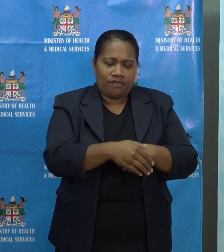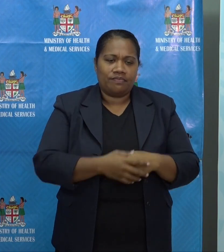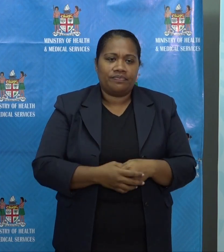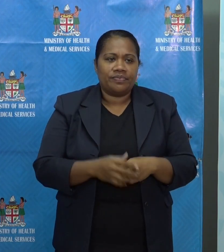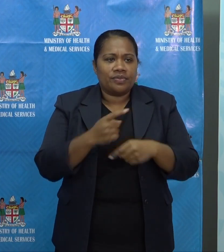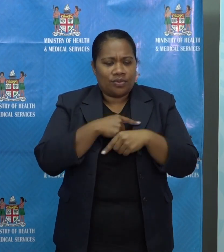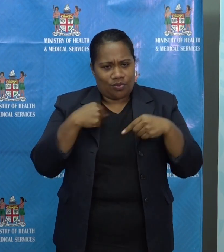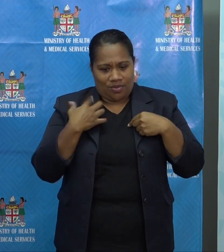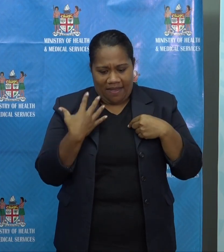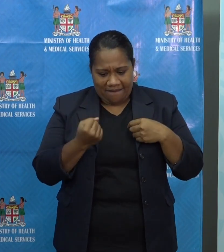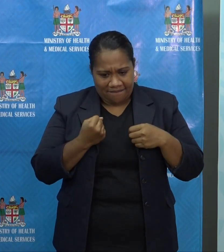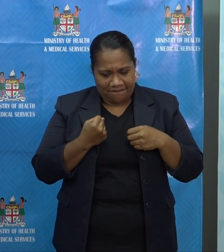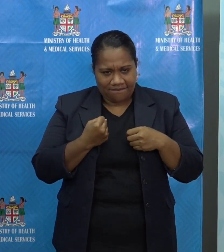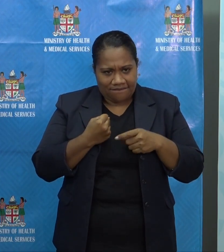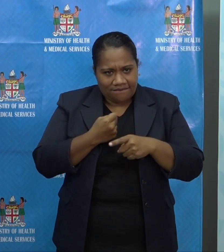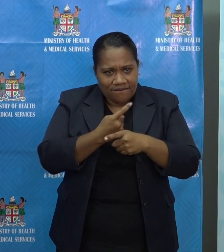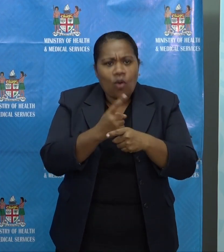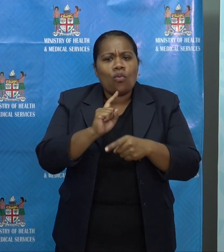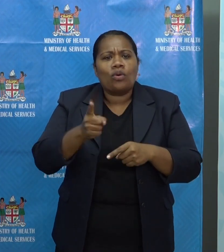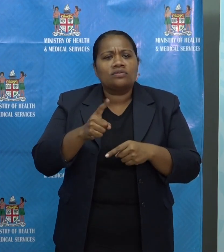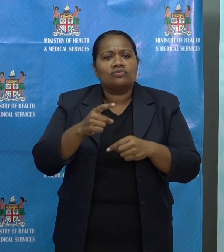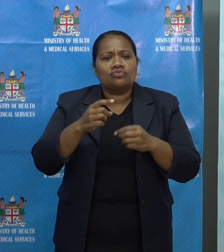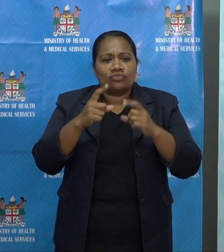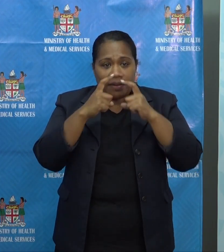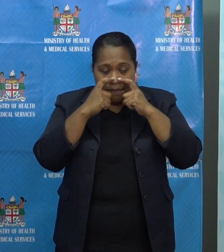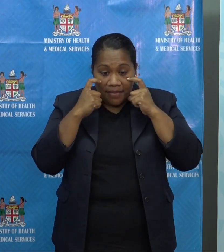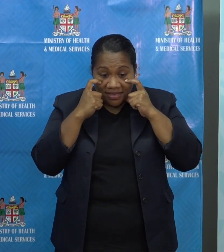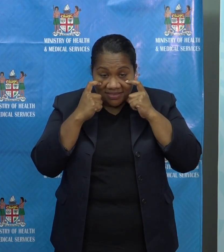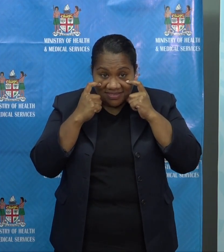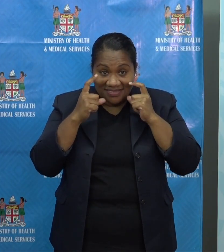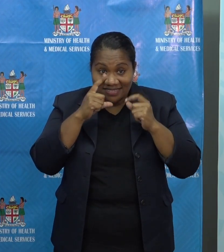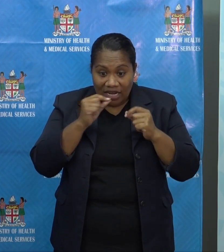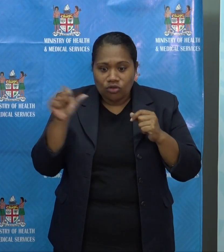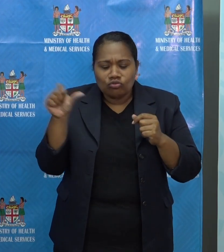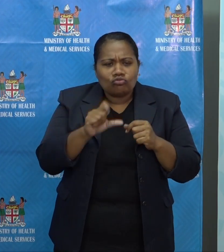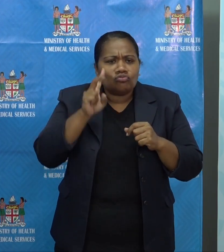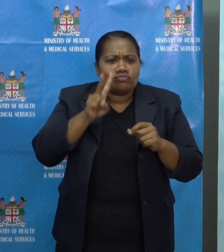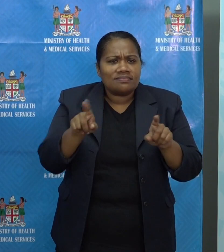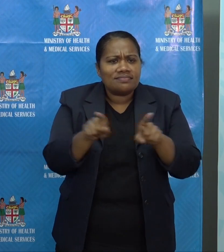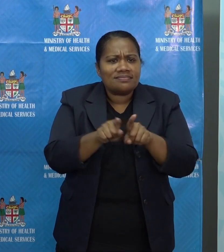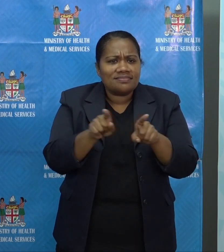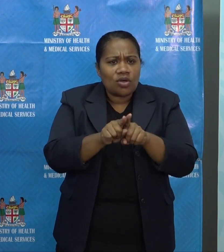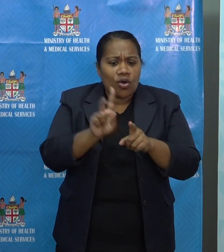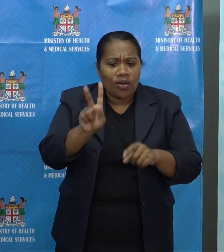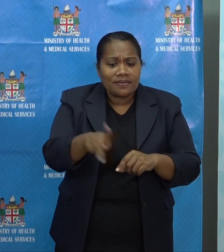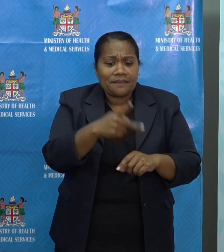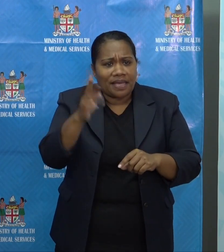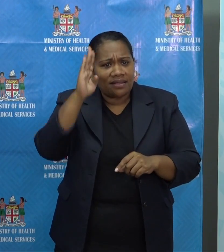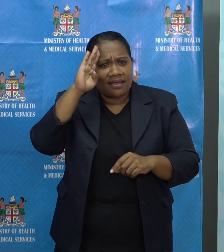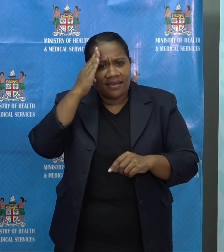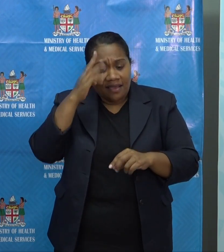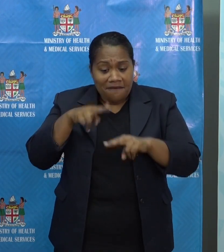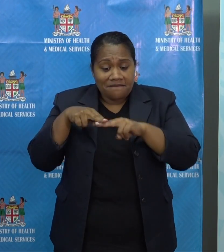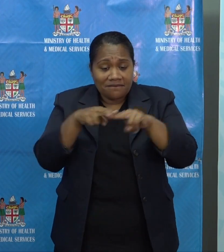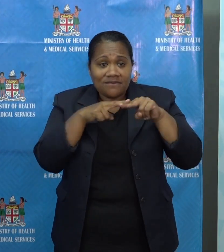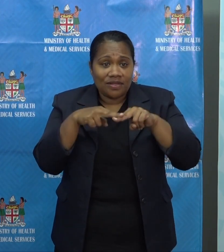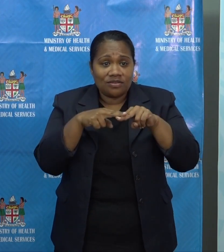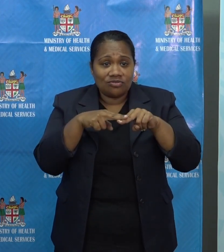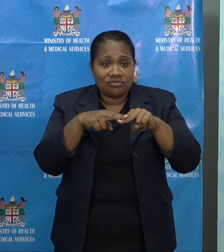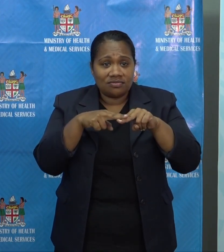and should look like on the Fiji government Facebook page and we will advertise that guidance over radio.